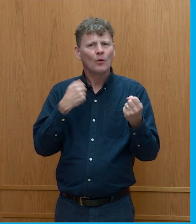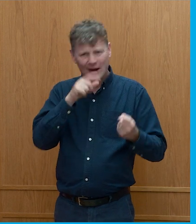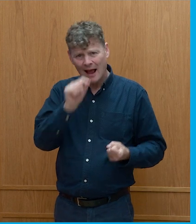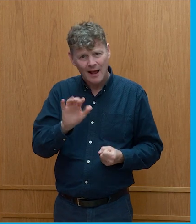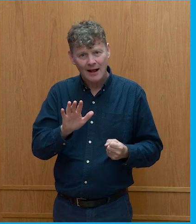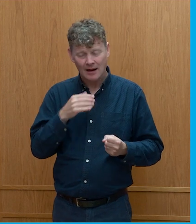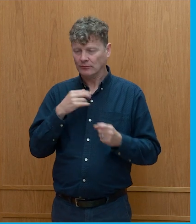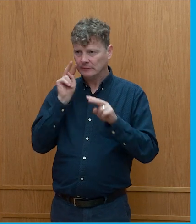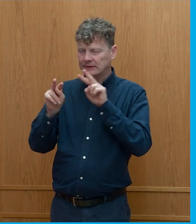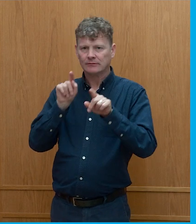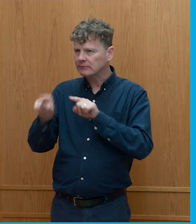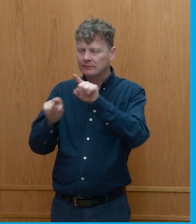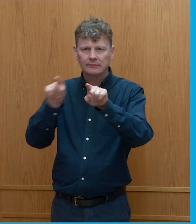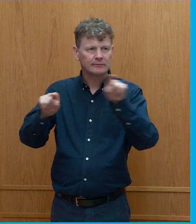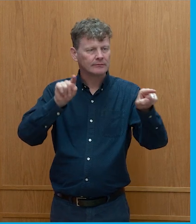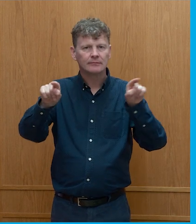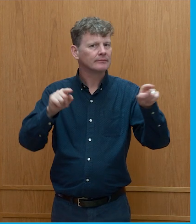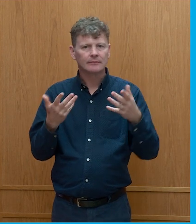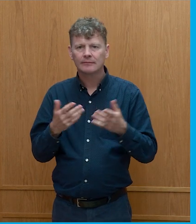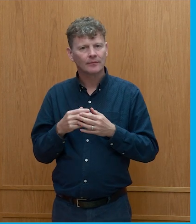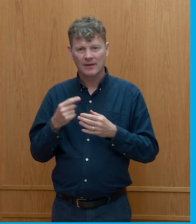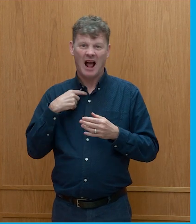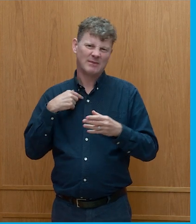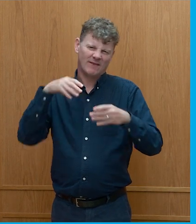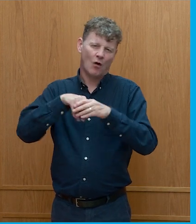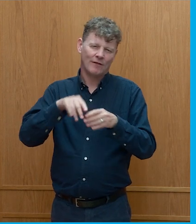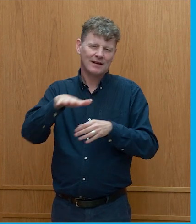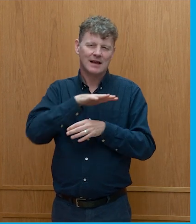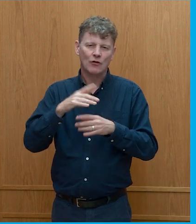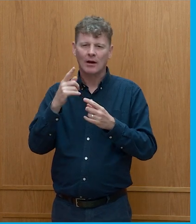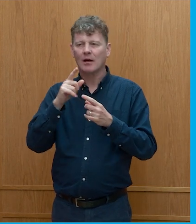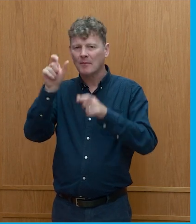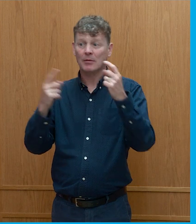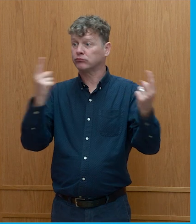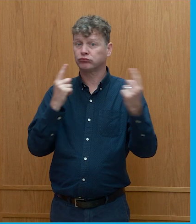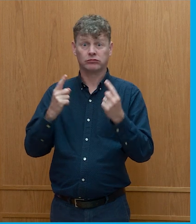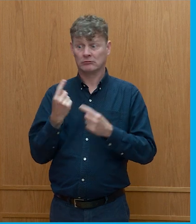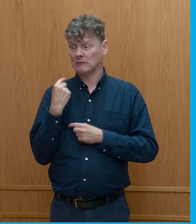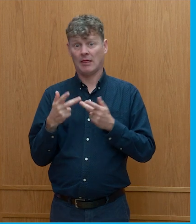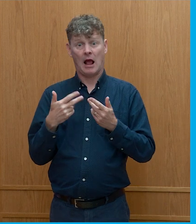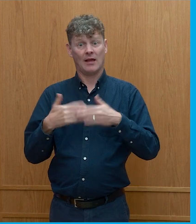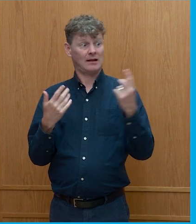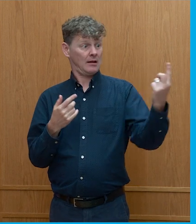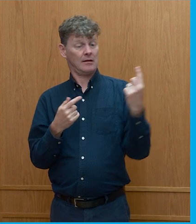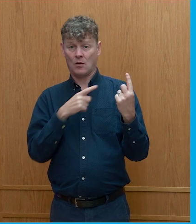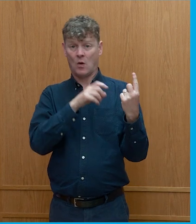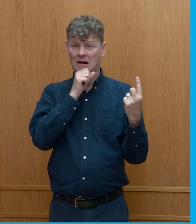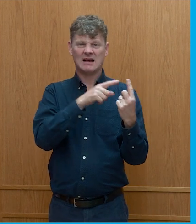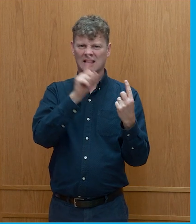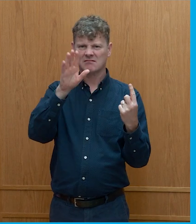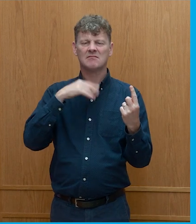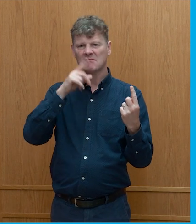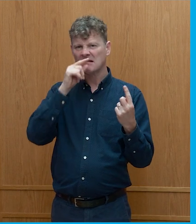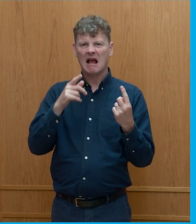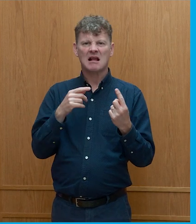them all the time. know, because I'm involved in this space, people come to me all the time. A guy came up to me the other day and reckons he could save a couple of health boards